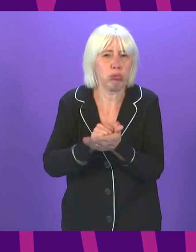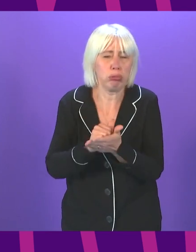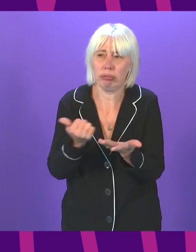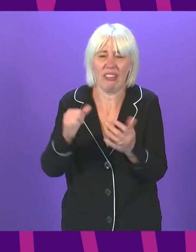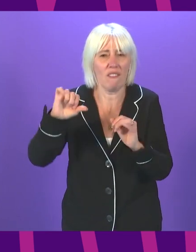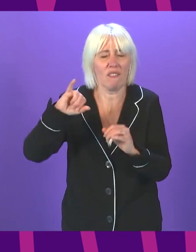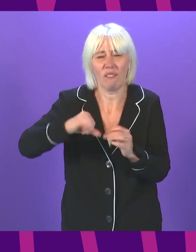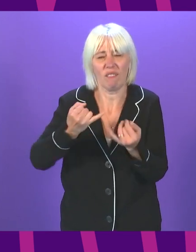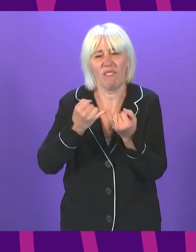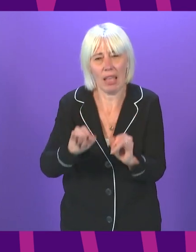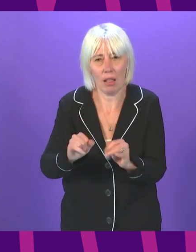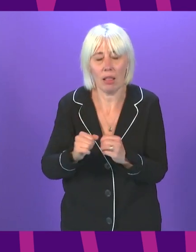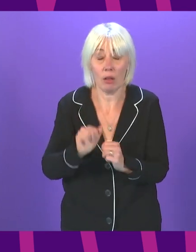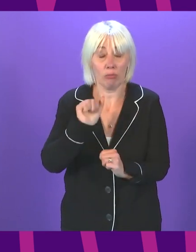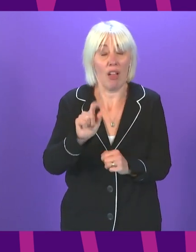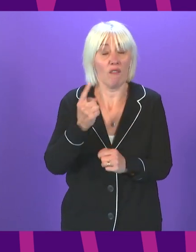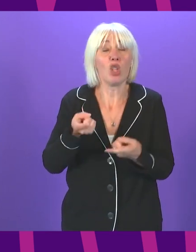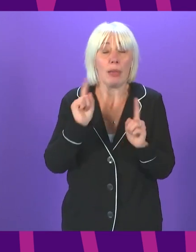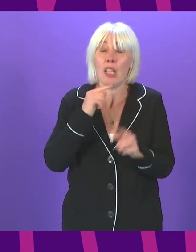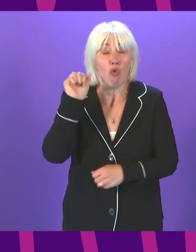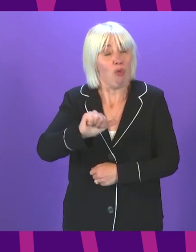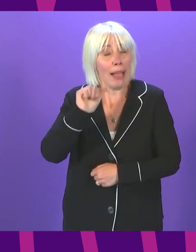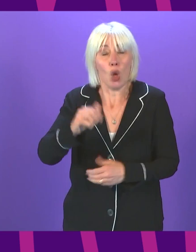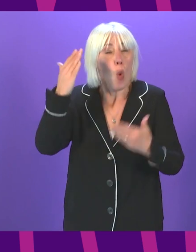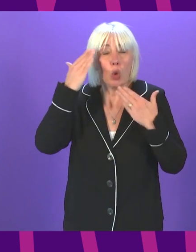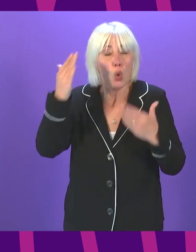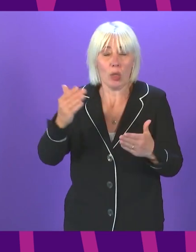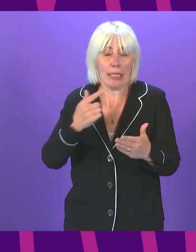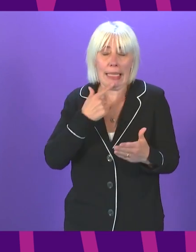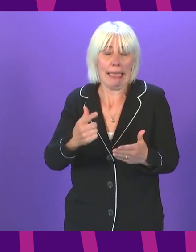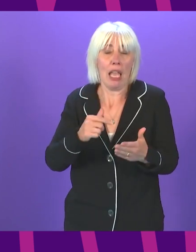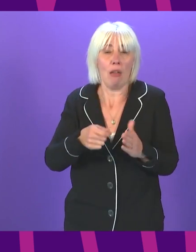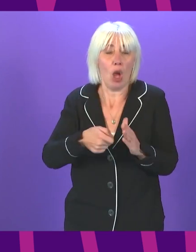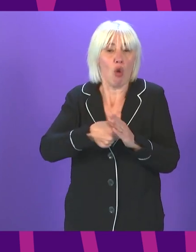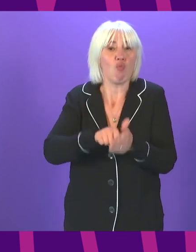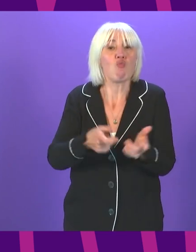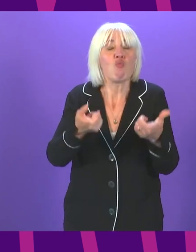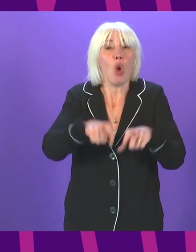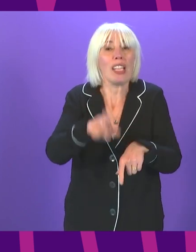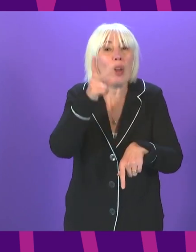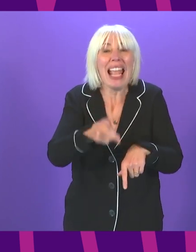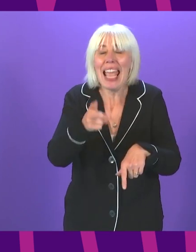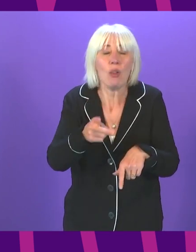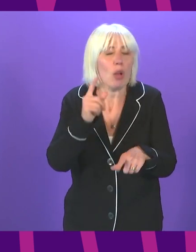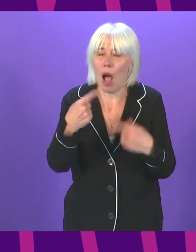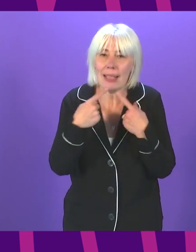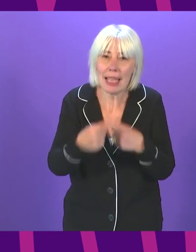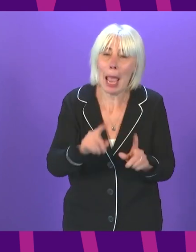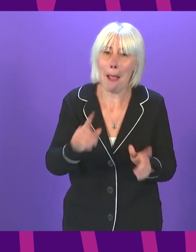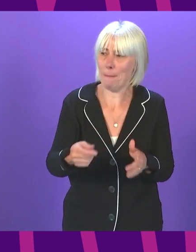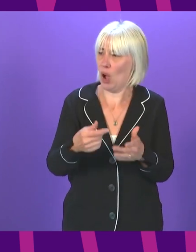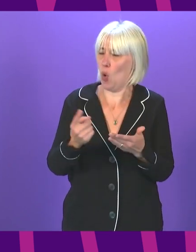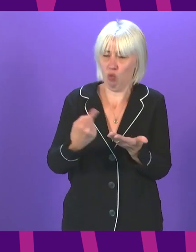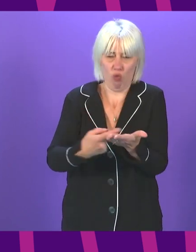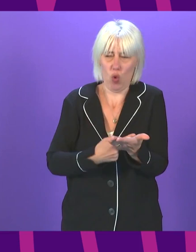is right to say that we can never rule out restrictions, but the tools the government are responsible for clearly aren't working. Restrictions